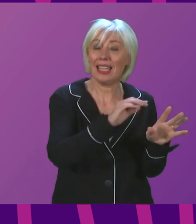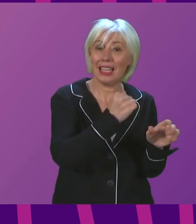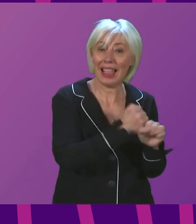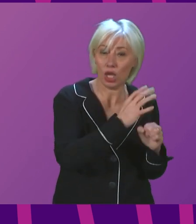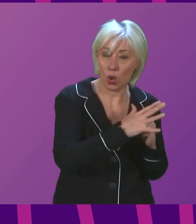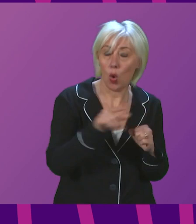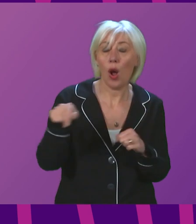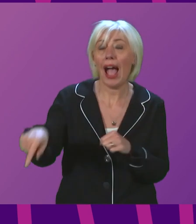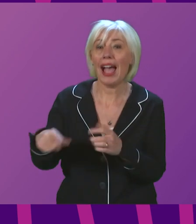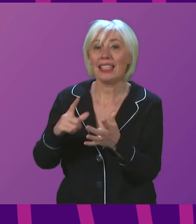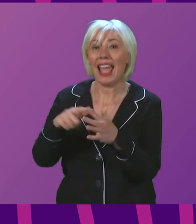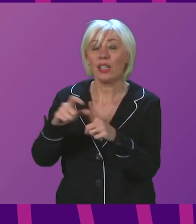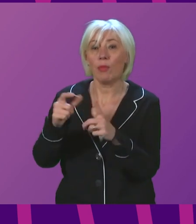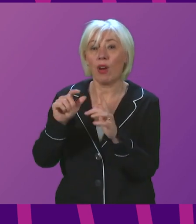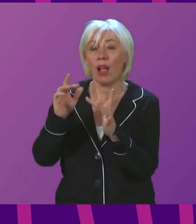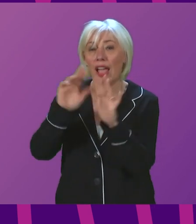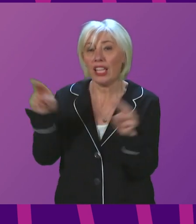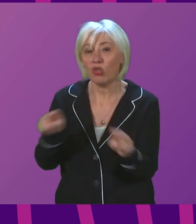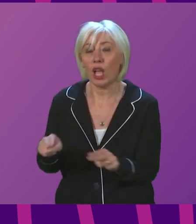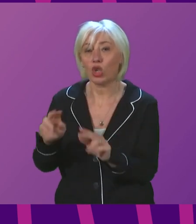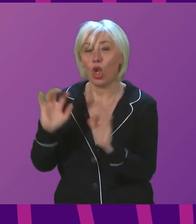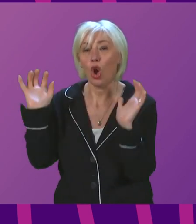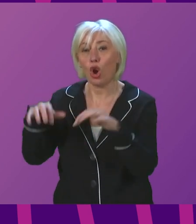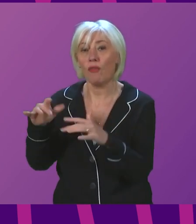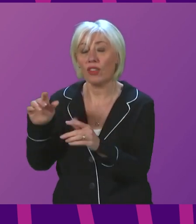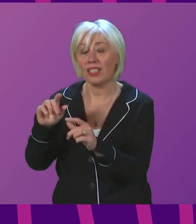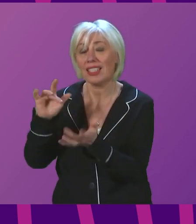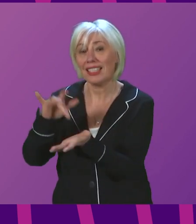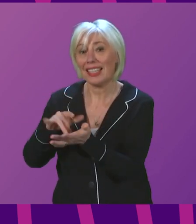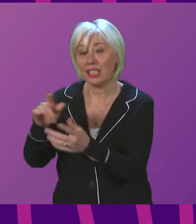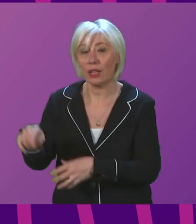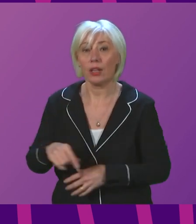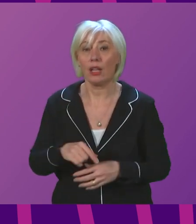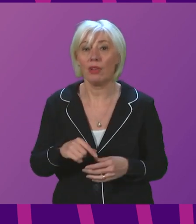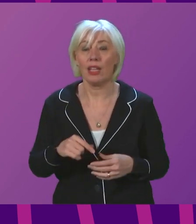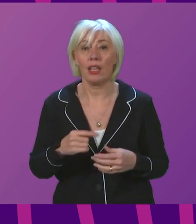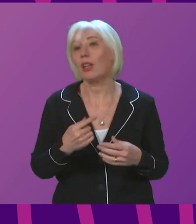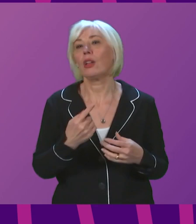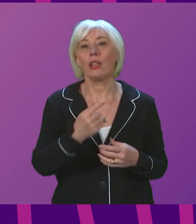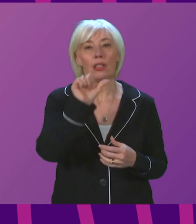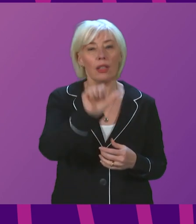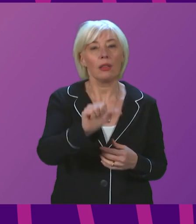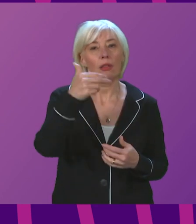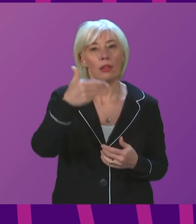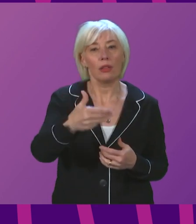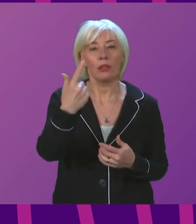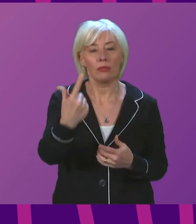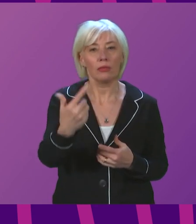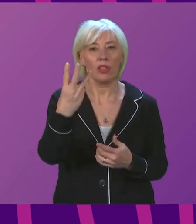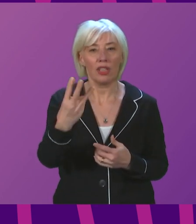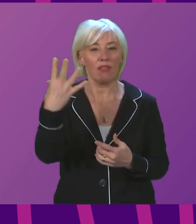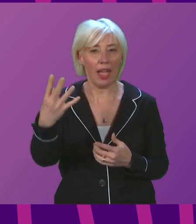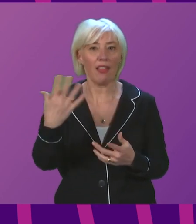Edinburgh International Conference Centre. Yesterday, 69,135 boosters or third doses were administered.